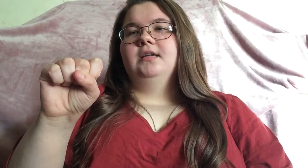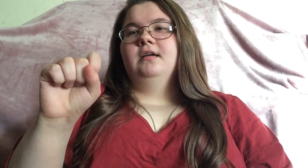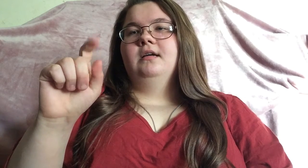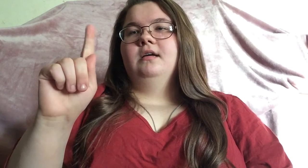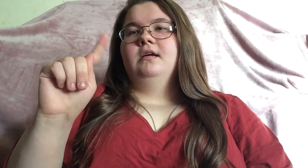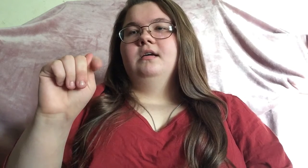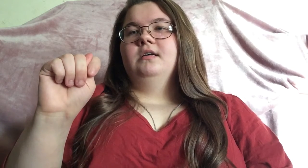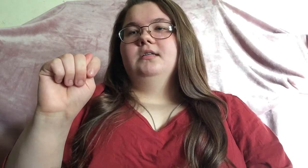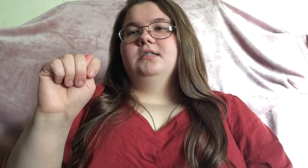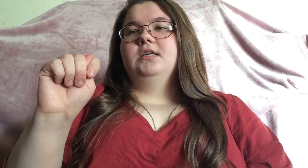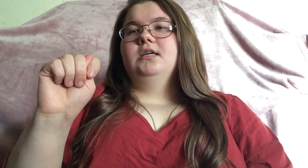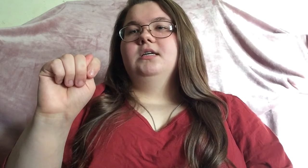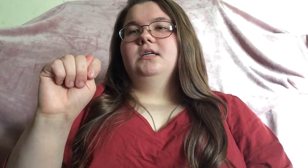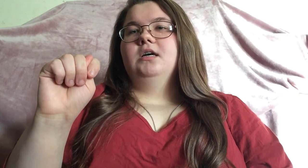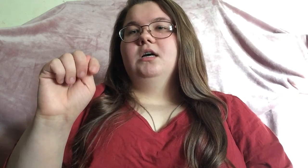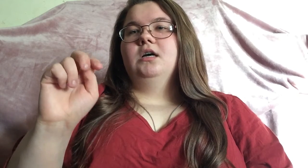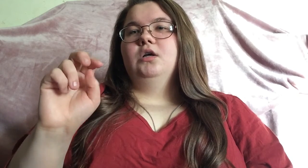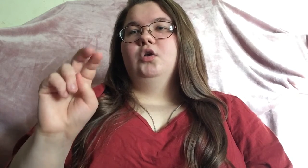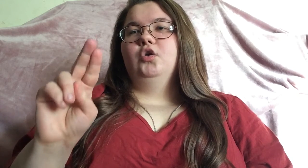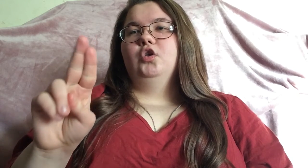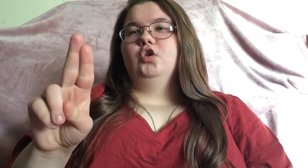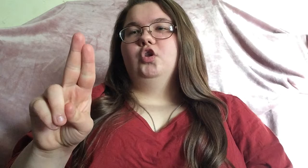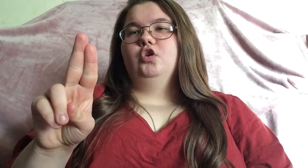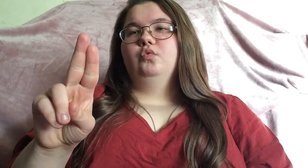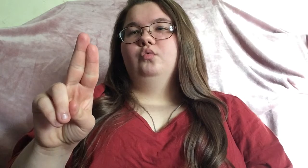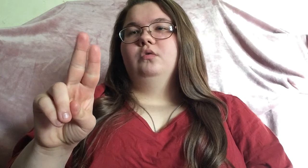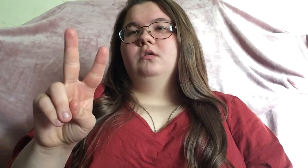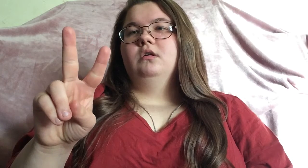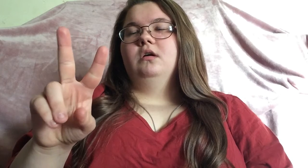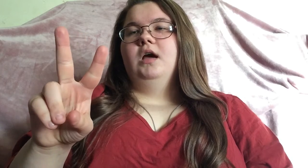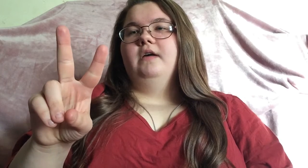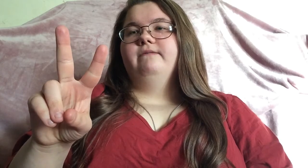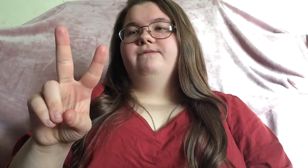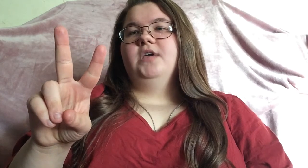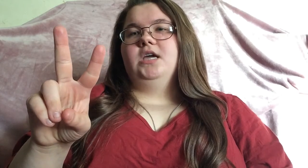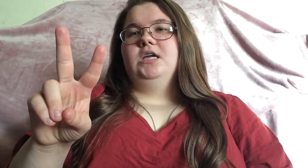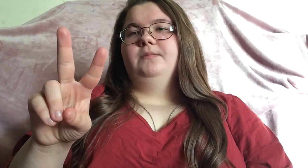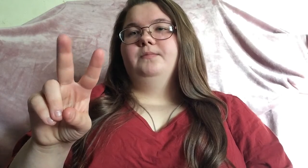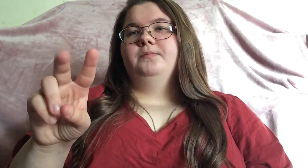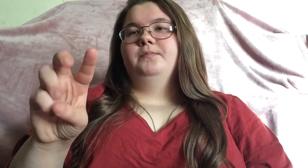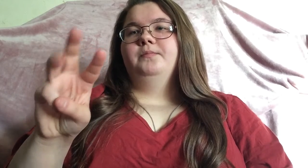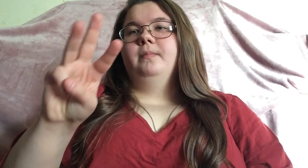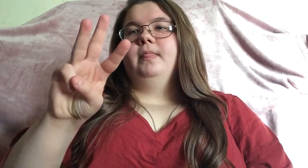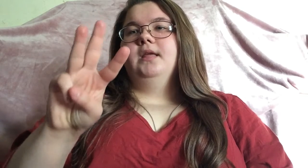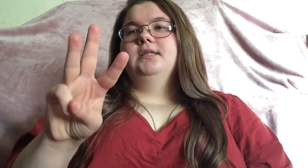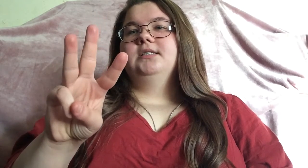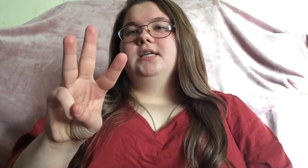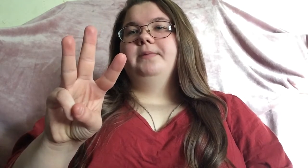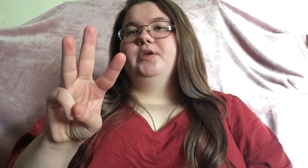t u v w